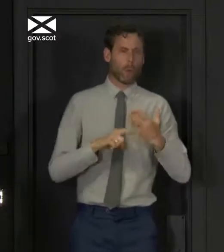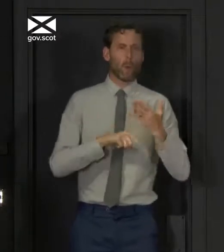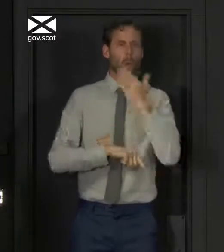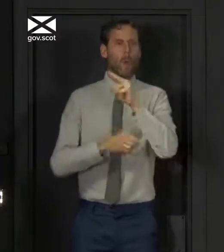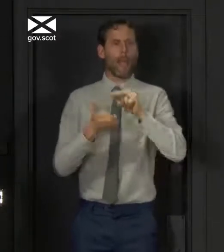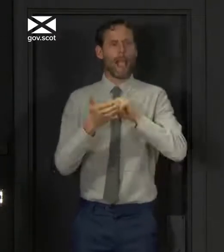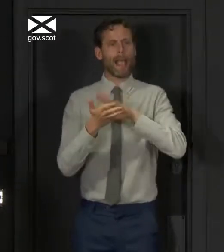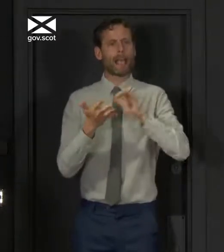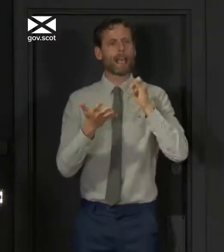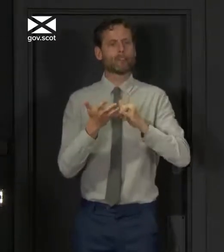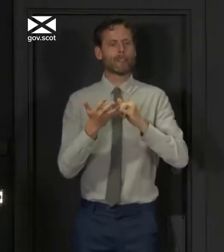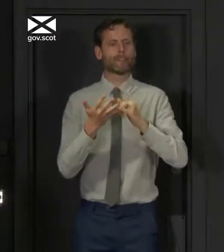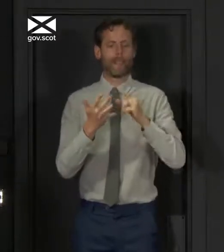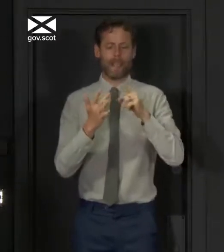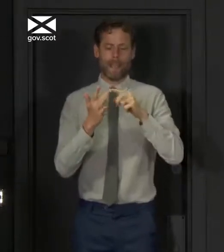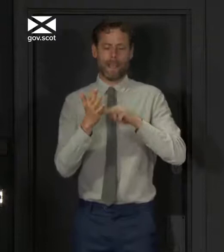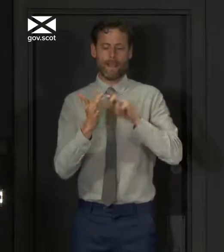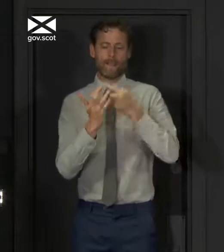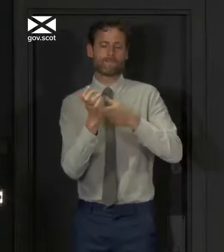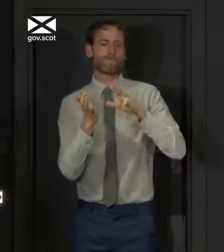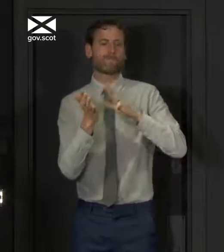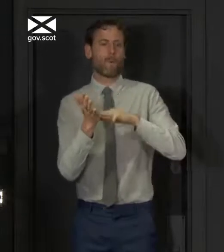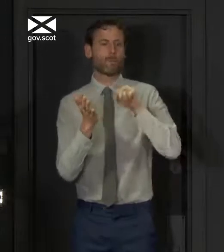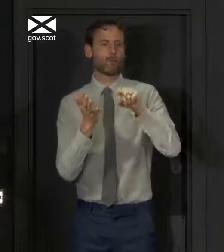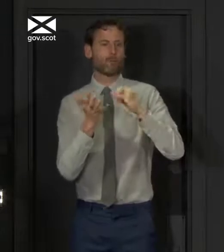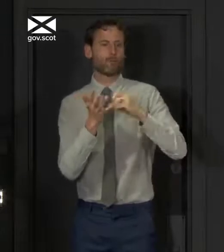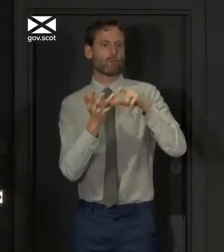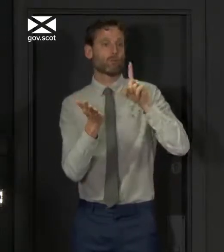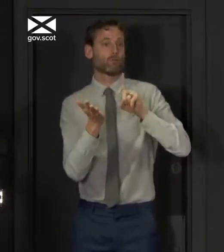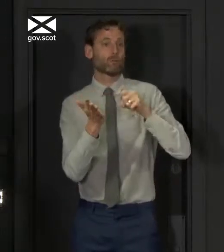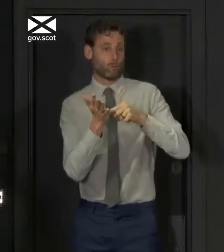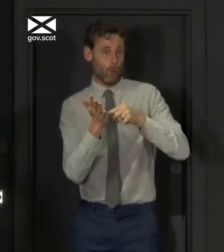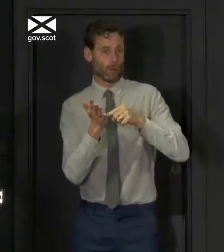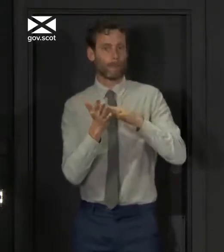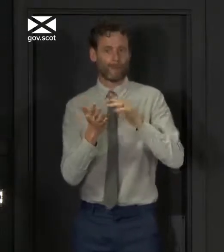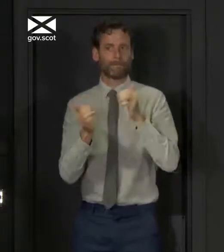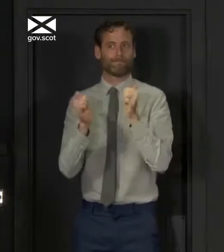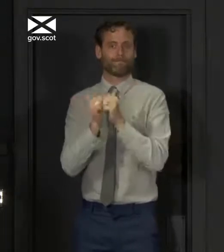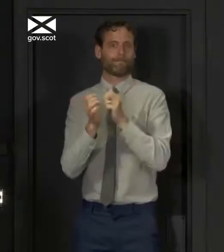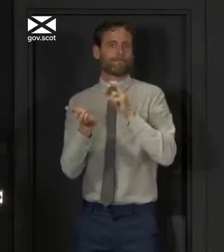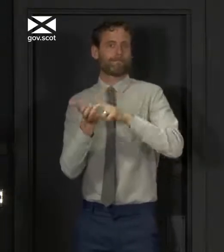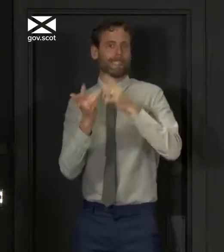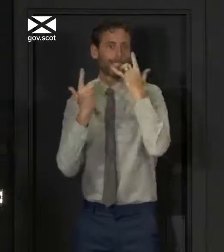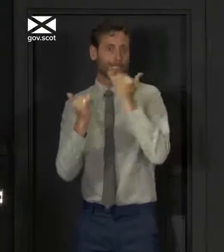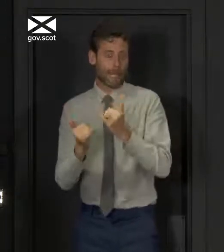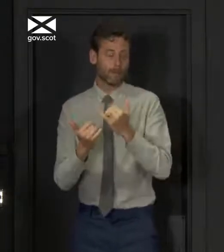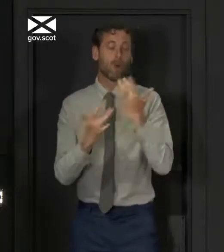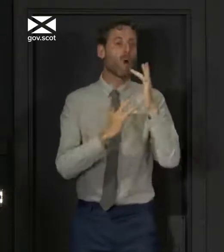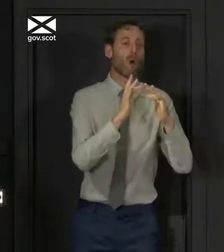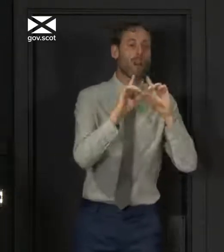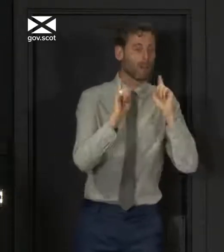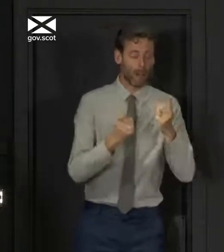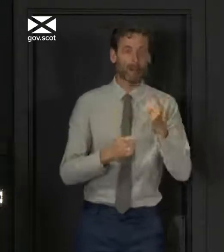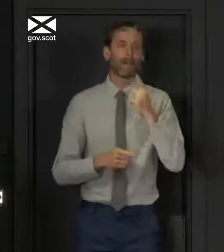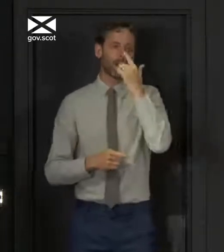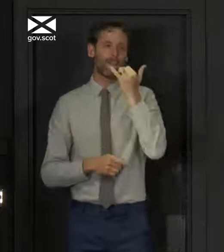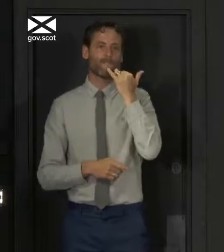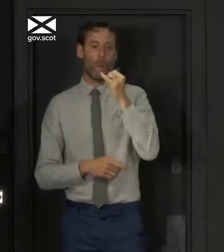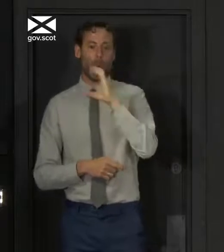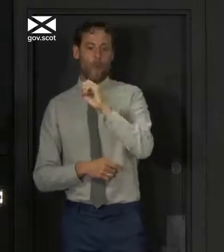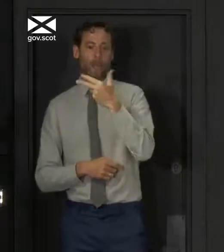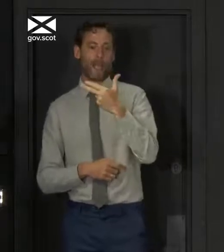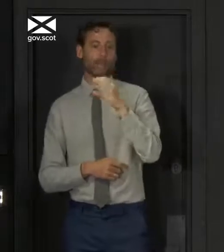nhsinform.scot to get a test. Or if you can't go online, call NHS 24 on 0800